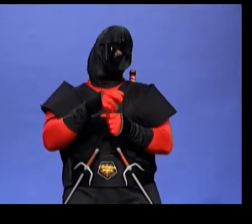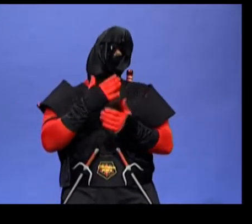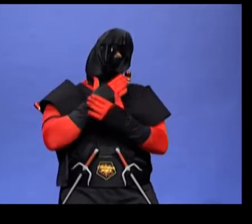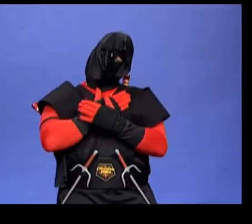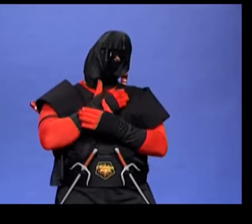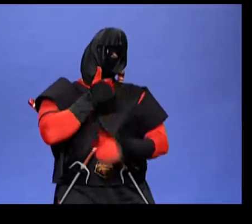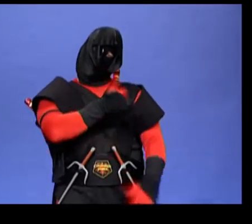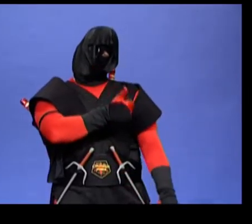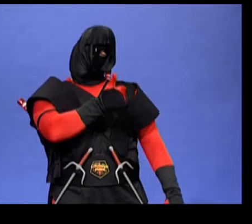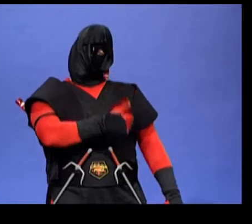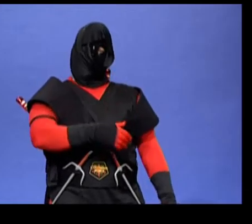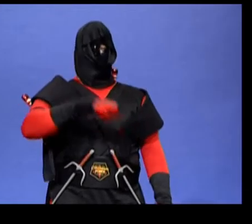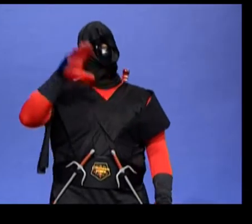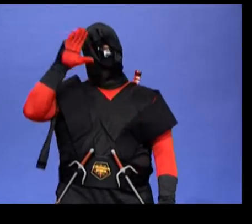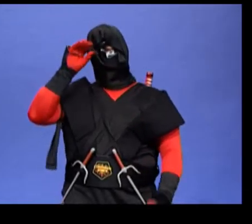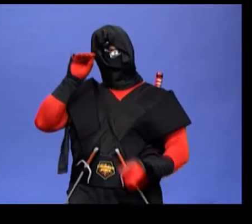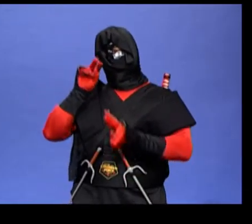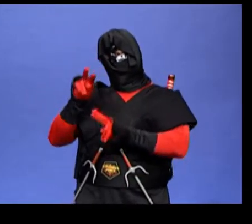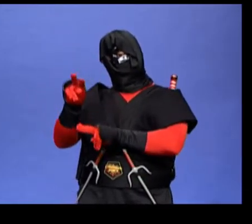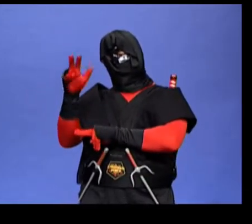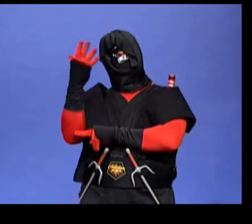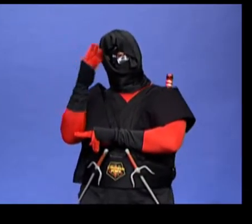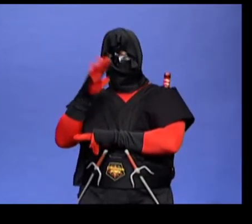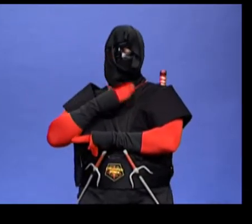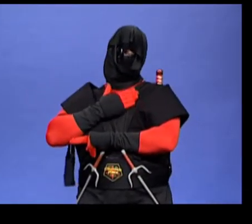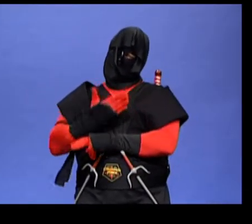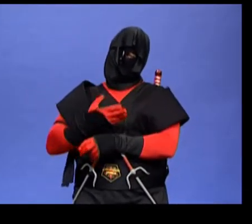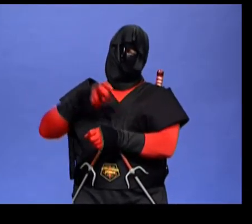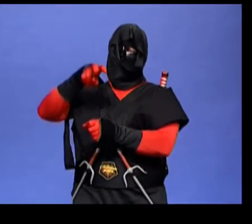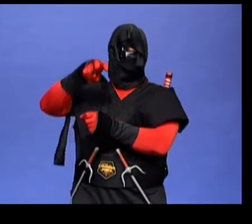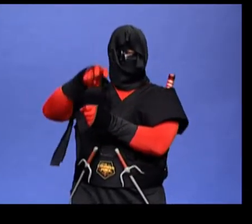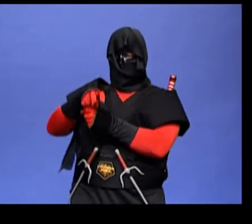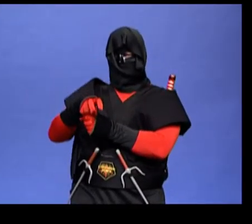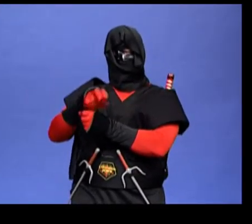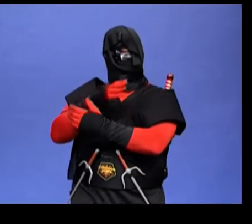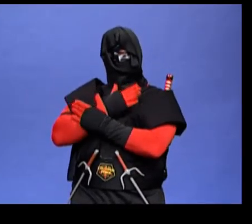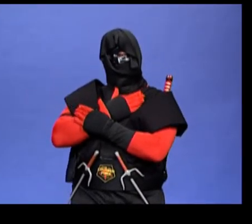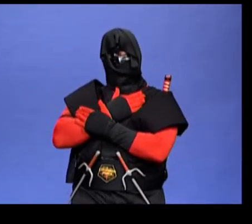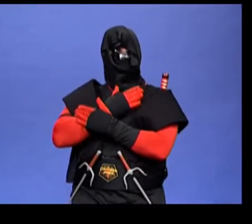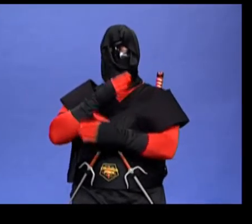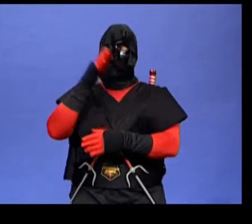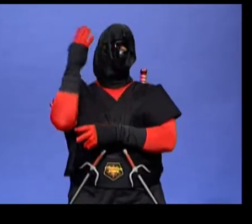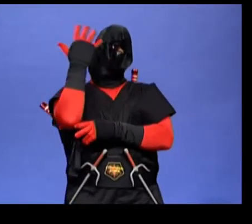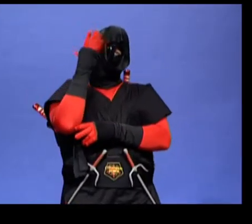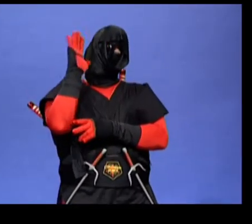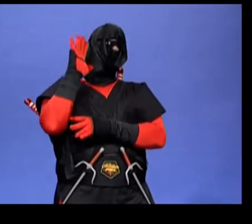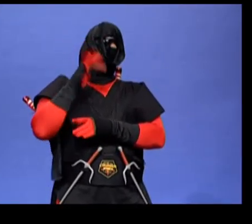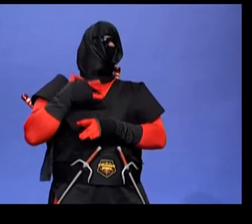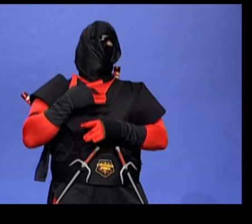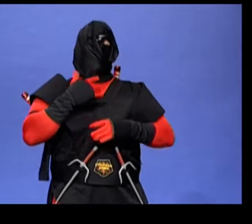and rest. And the boy did. And the tree was happy.